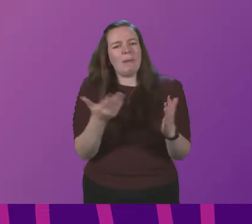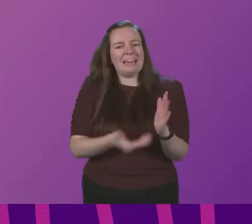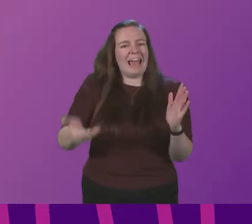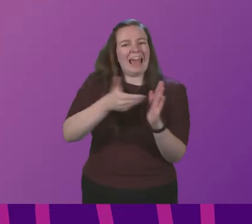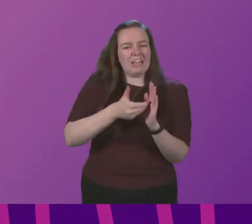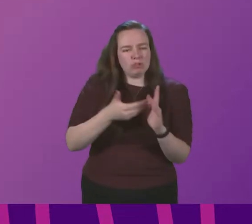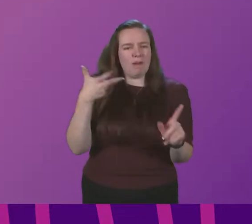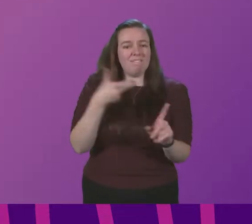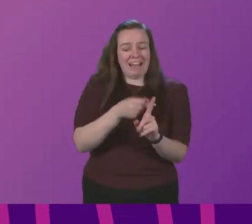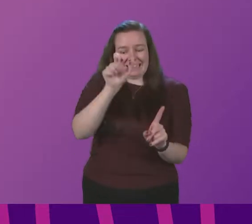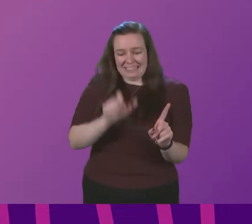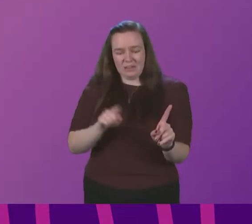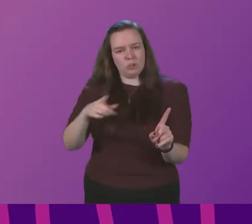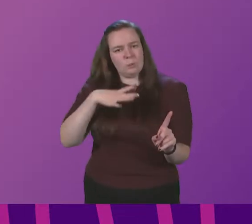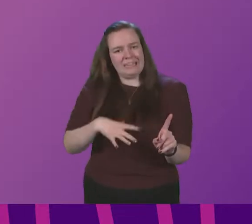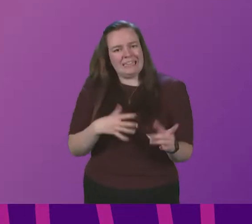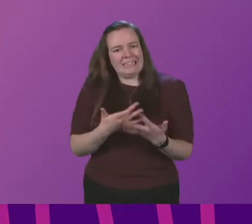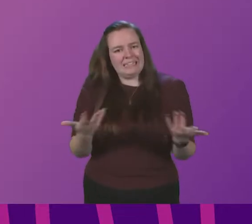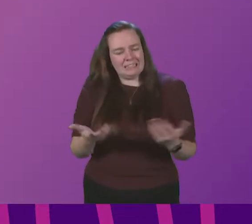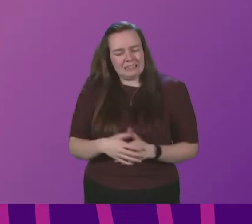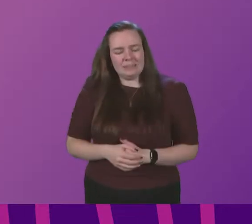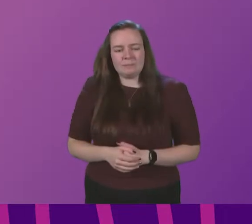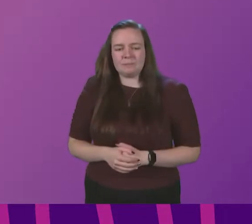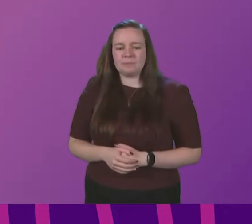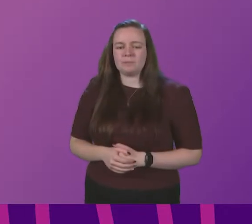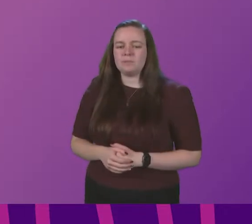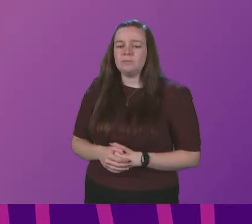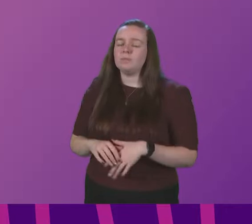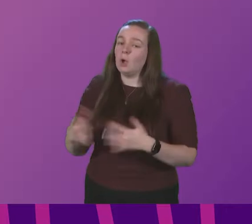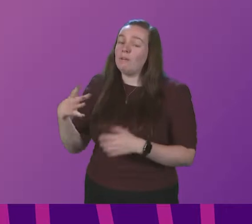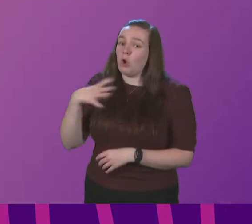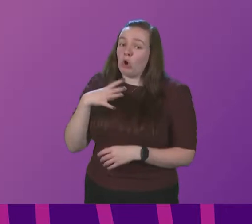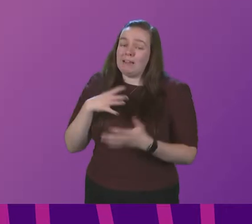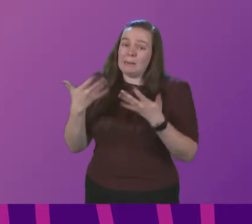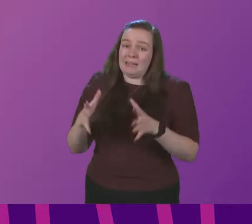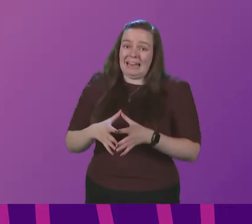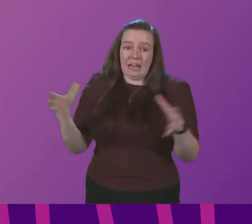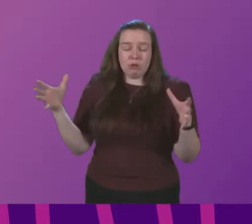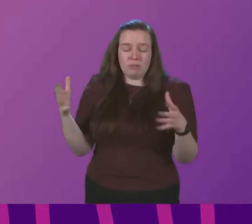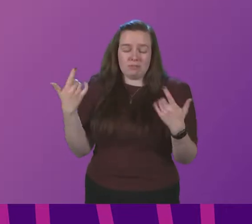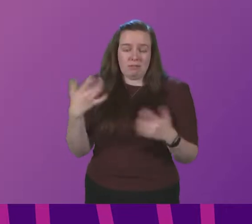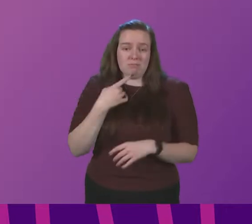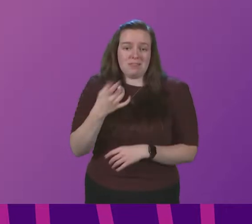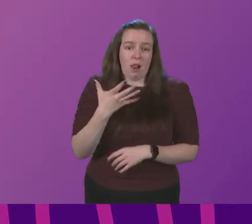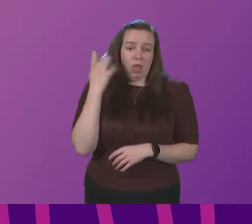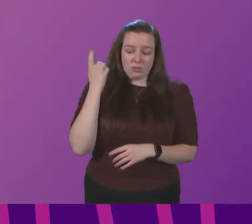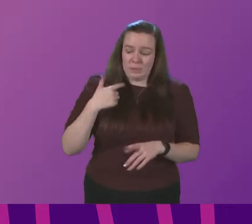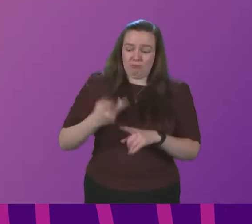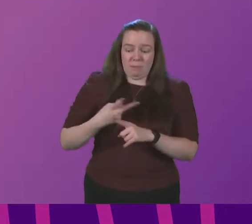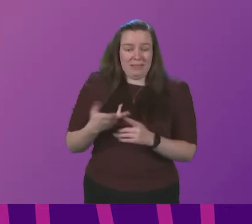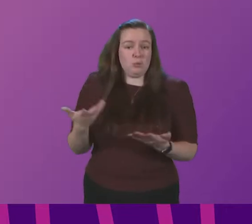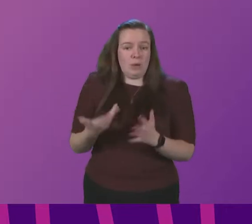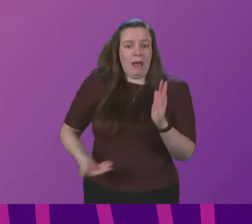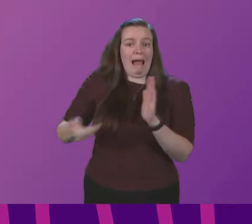vaccinators do you think we need first minister we have already increased the numbers I said last week I have just repeated today we have already